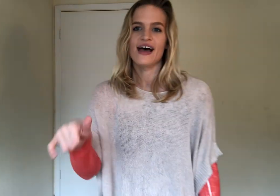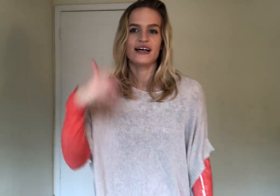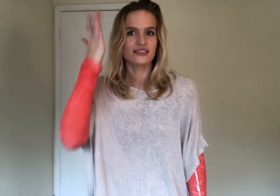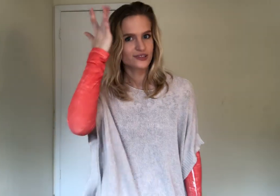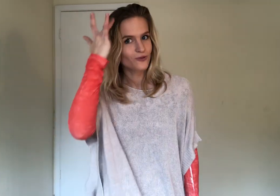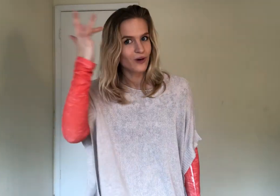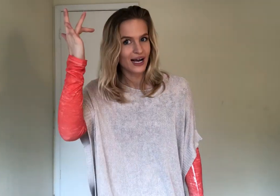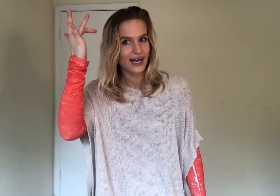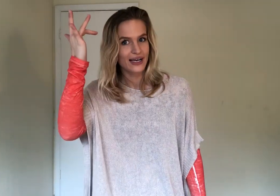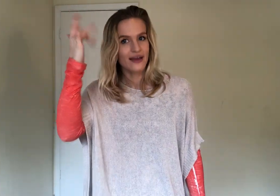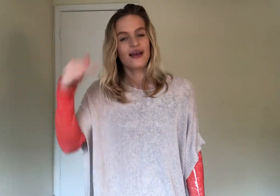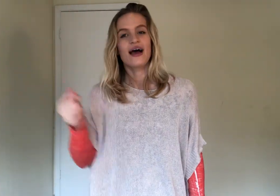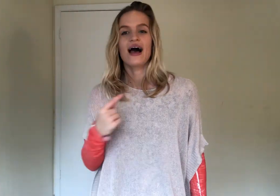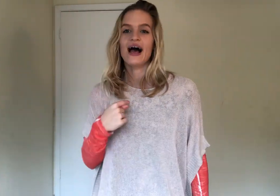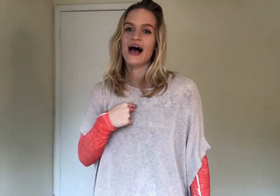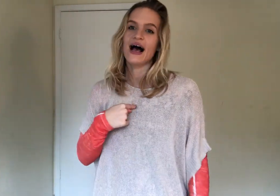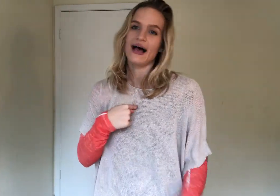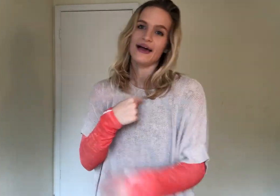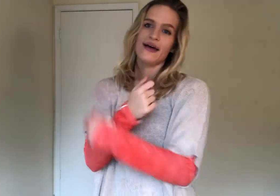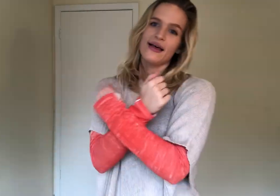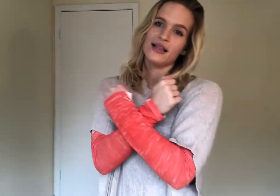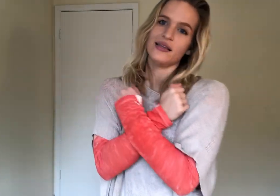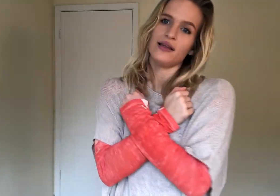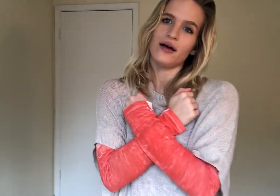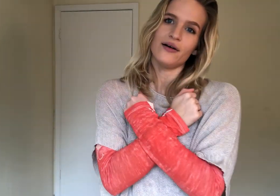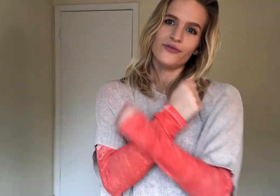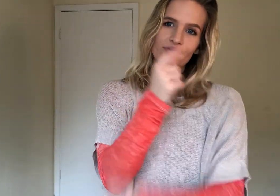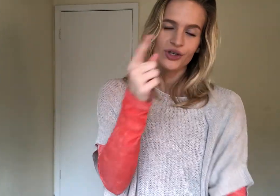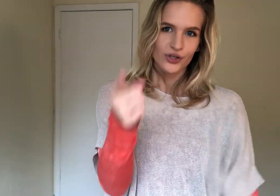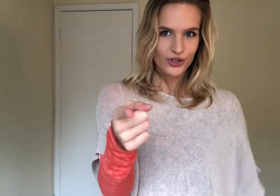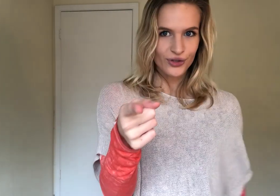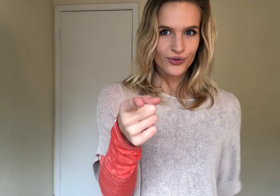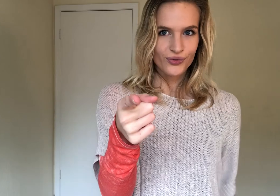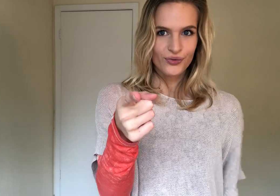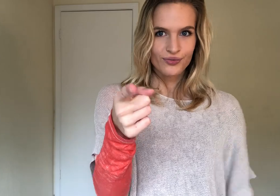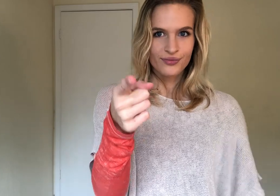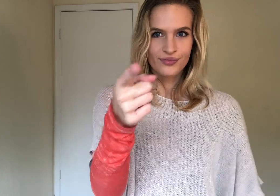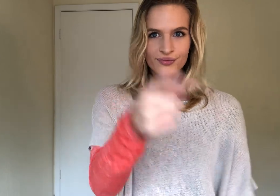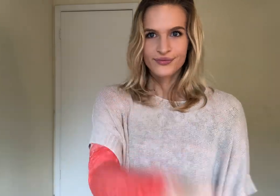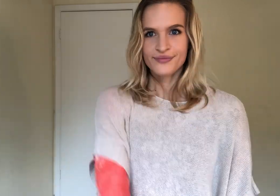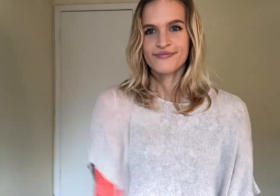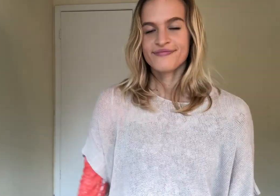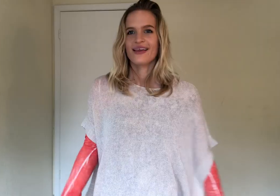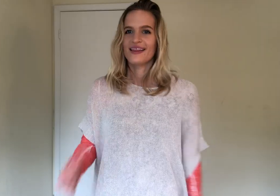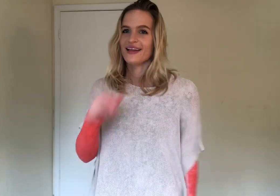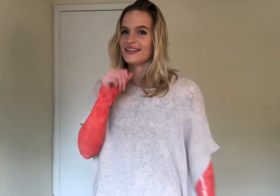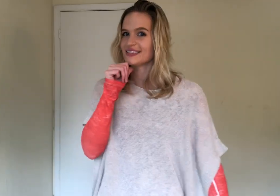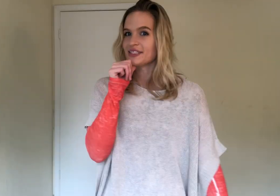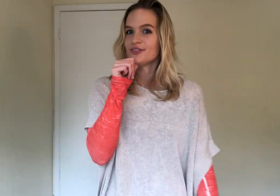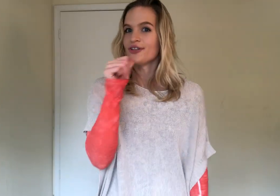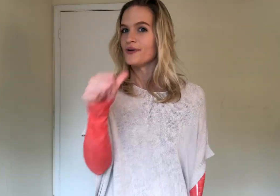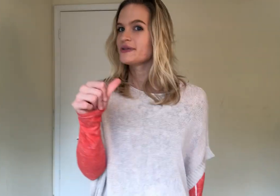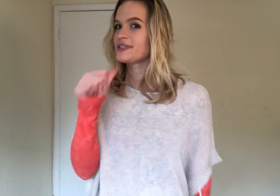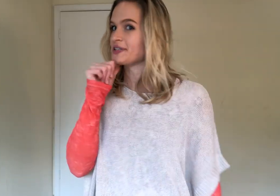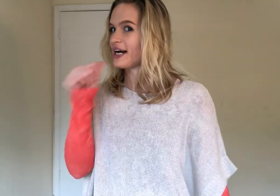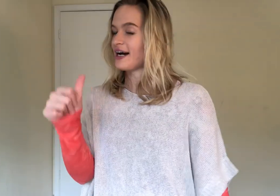That's. Why. I. Love. You. And then it's. Don't or not.